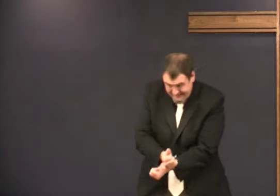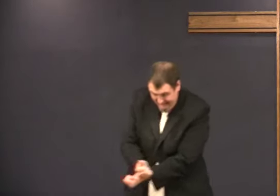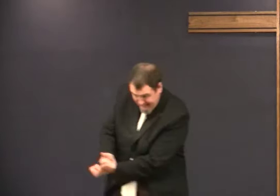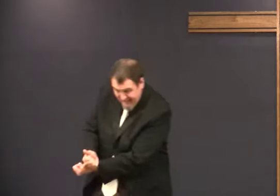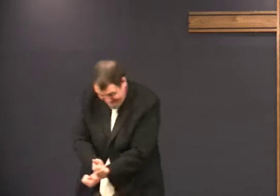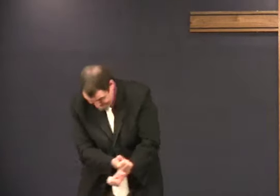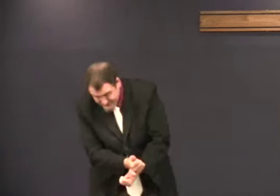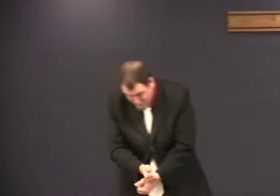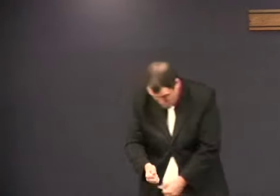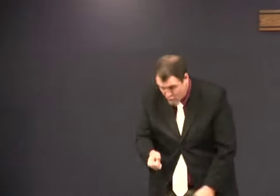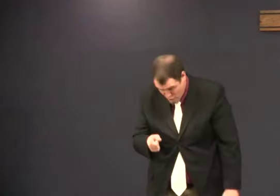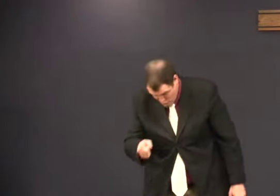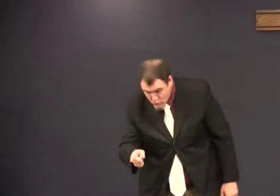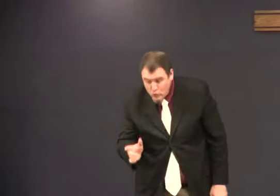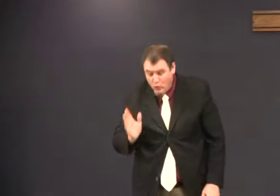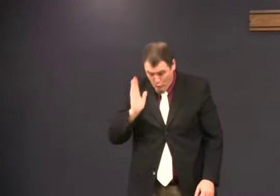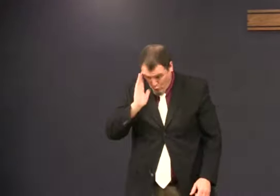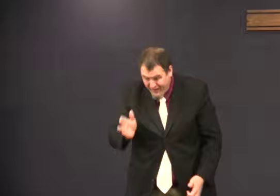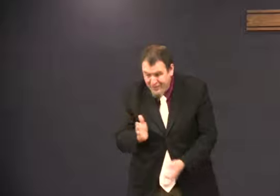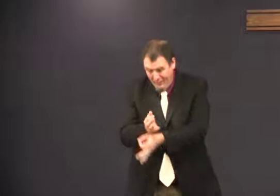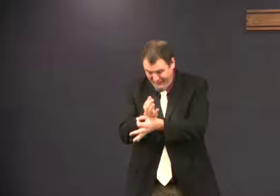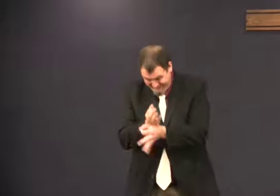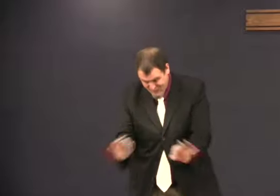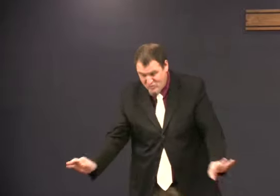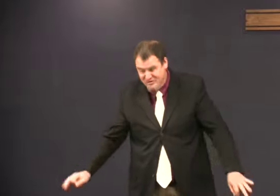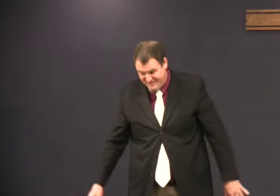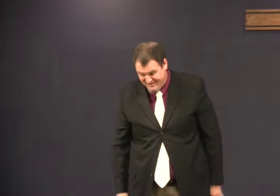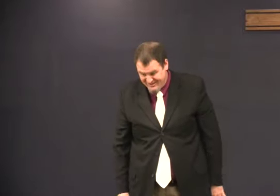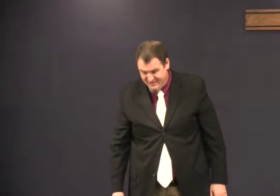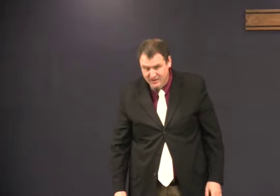it to slaves. You can be free.